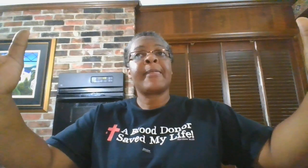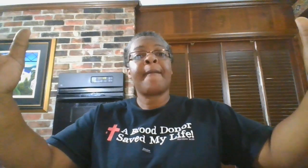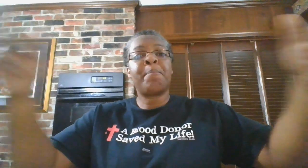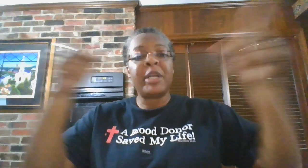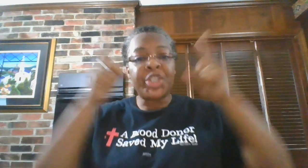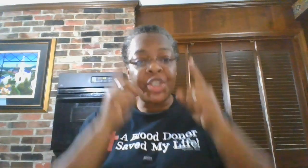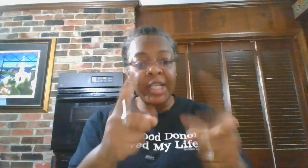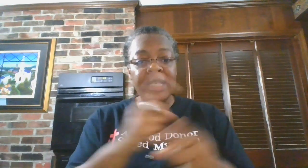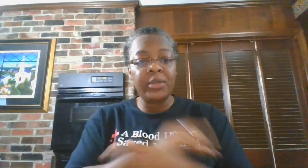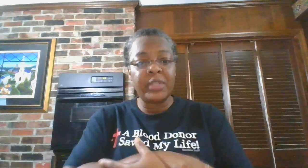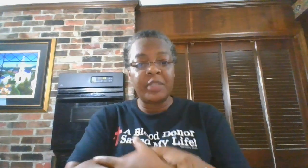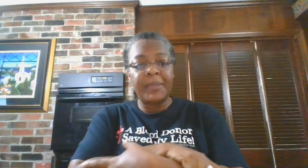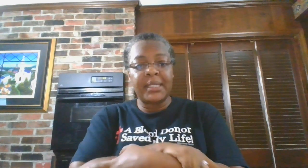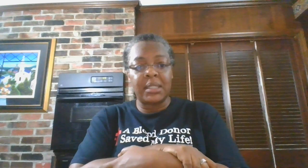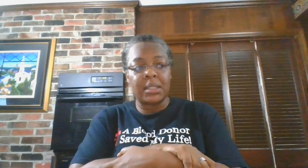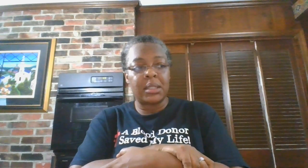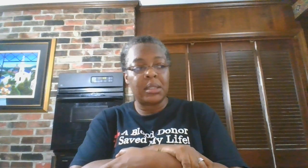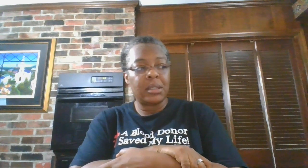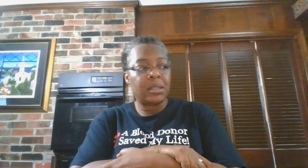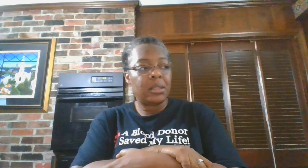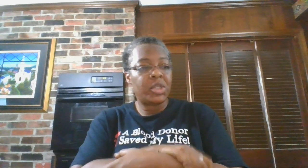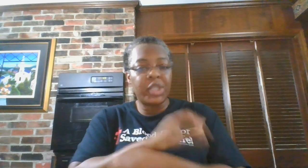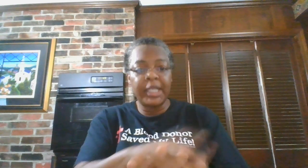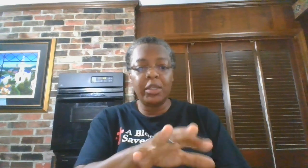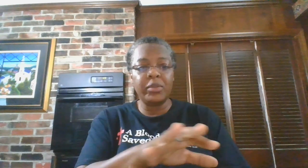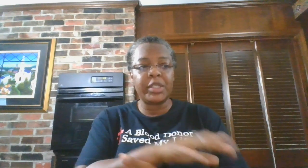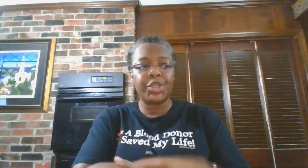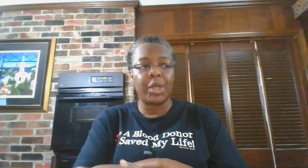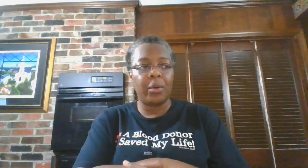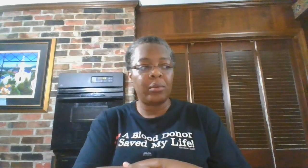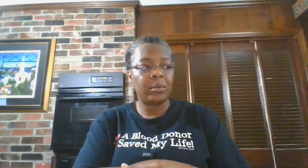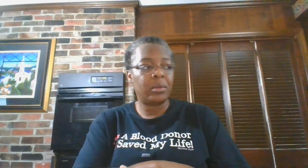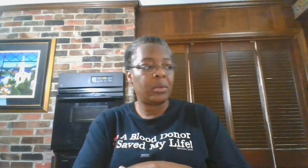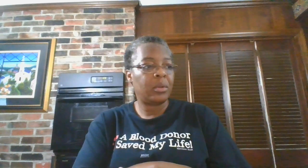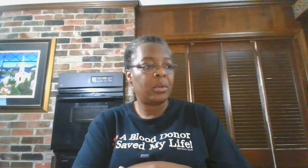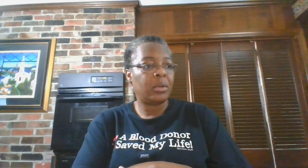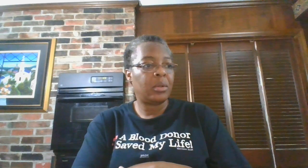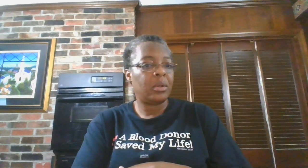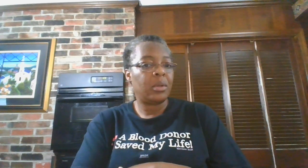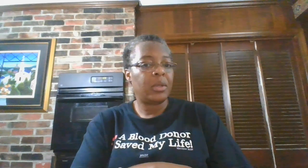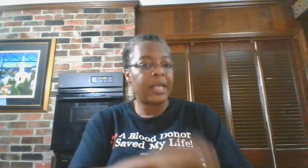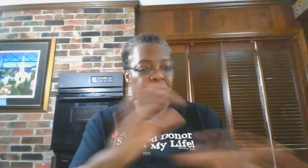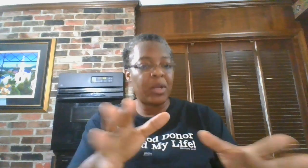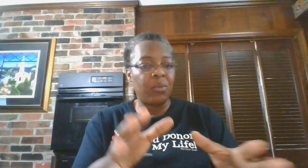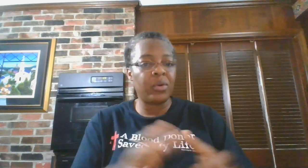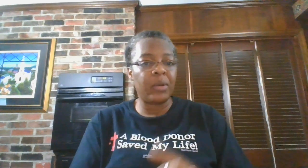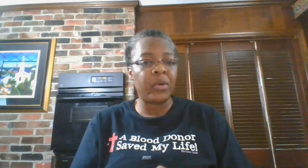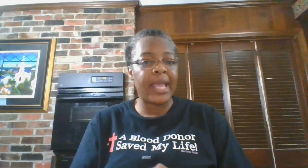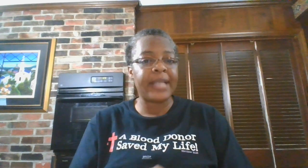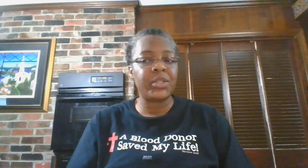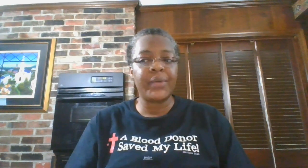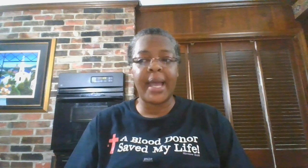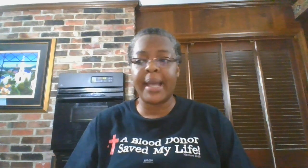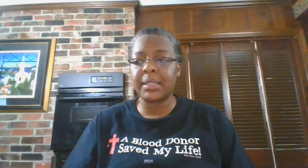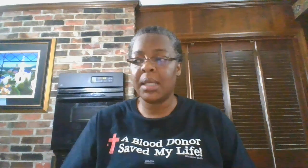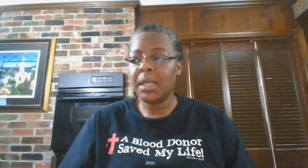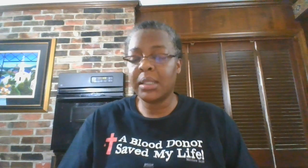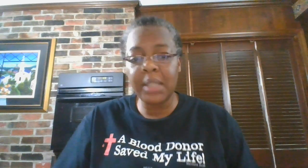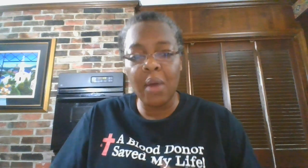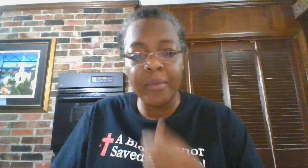But should he lose his business? Should he lose his show? That's what I want to want to ask you guys to talk with